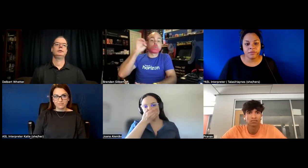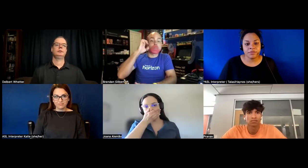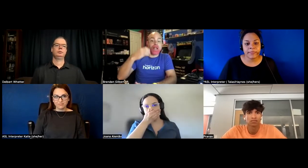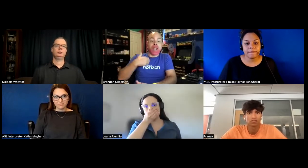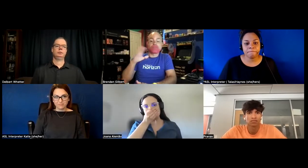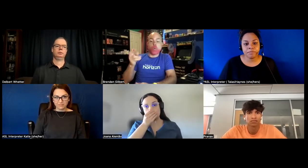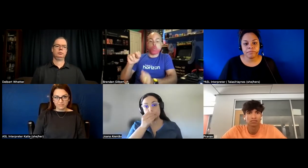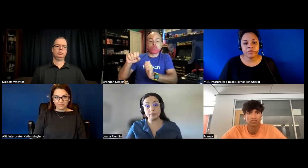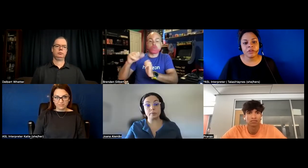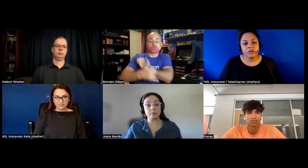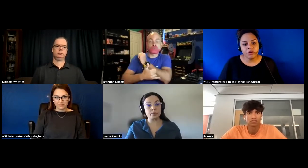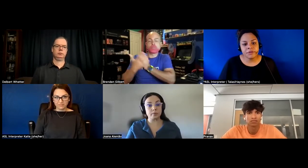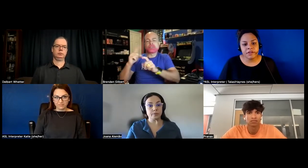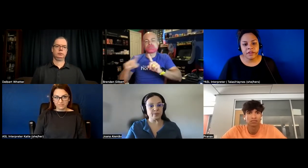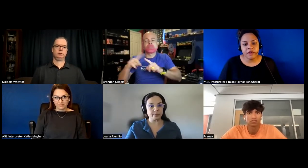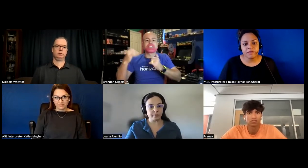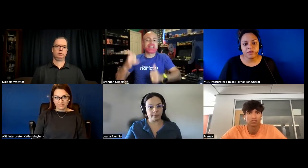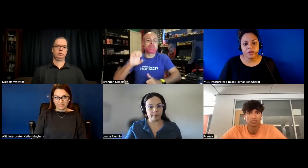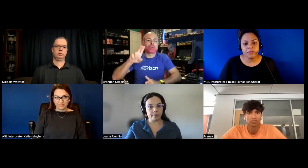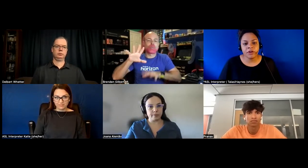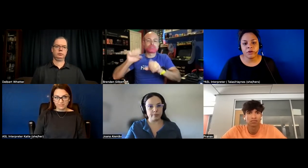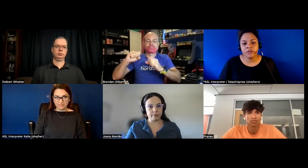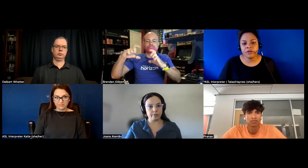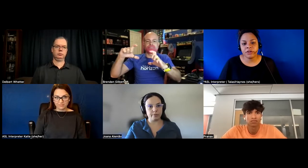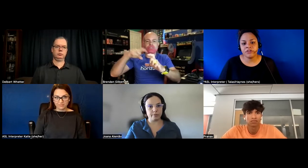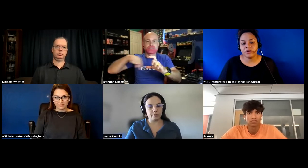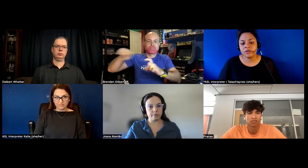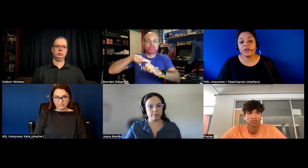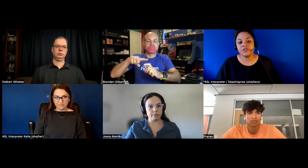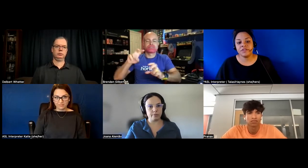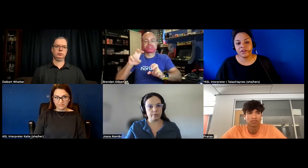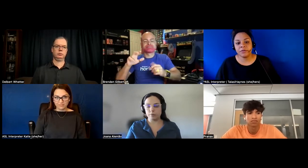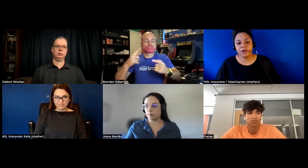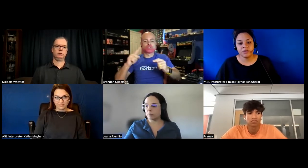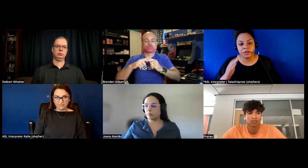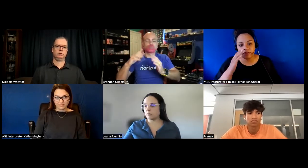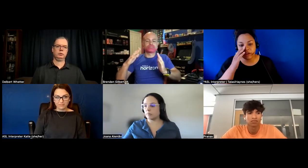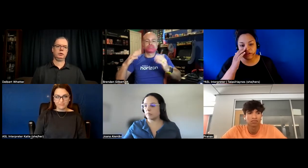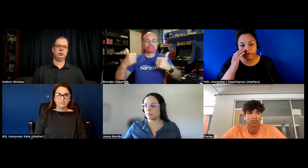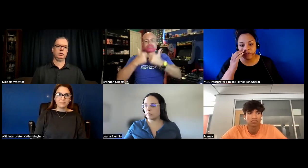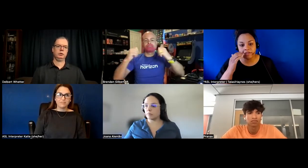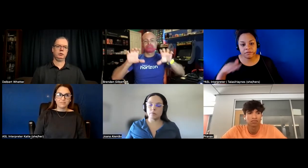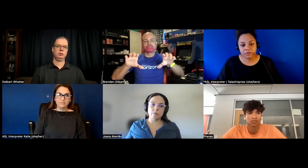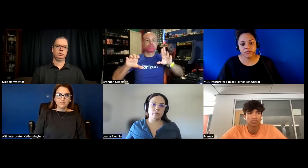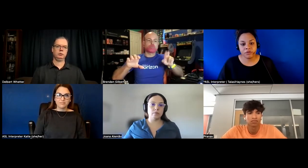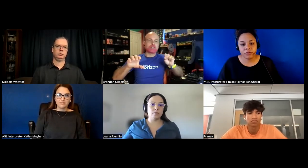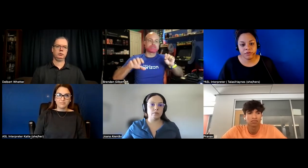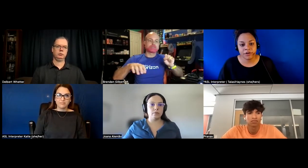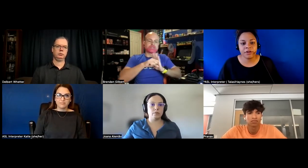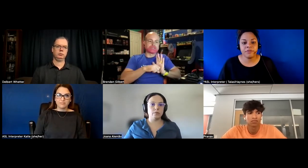europe does have um you know i'm sure each country is different but i know that the eu has control over um